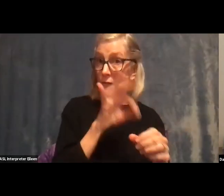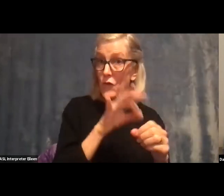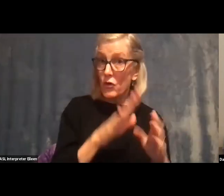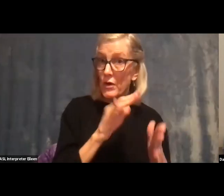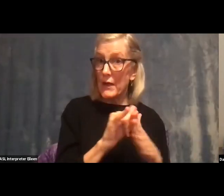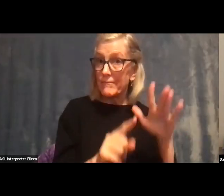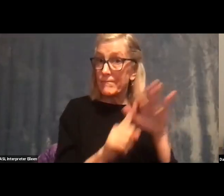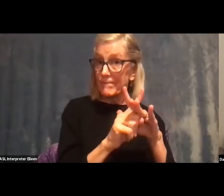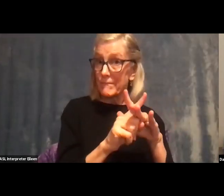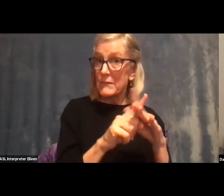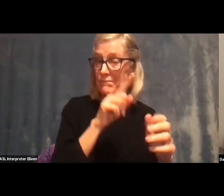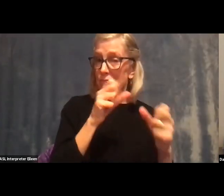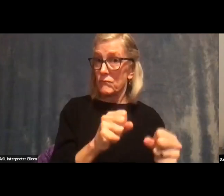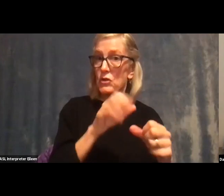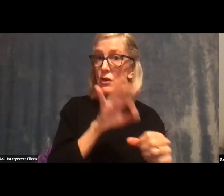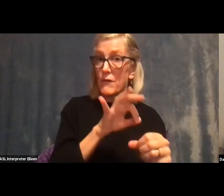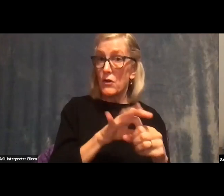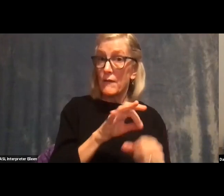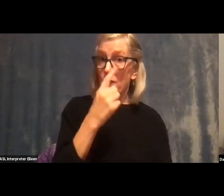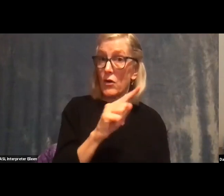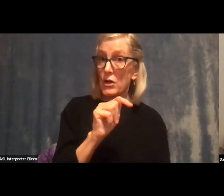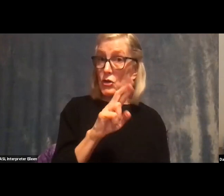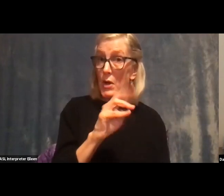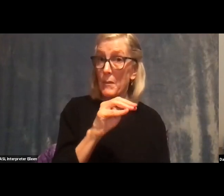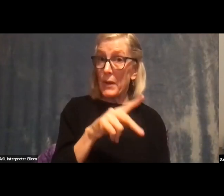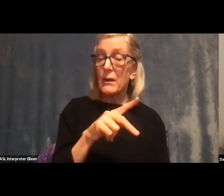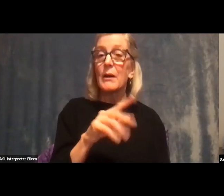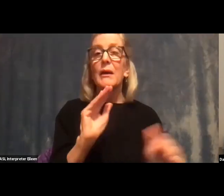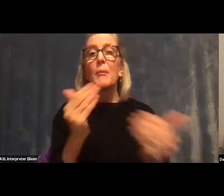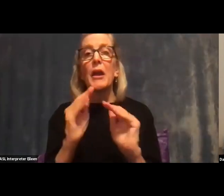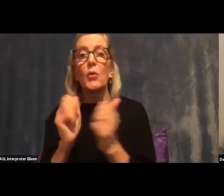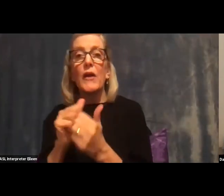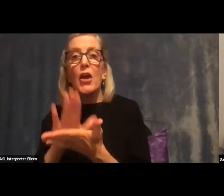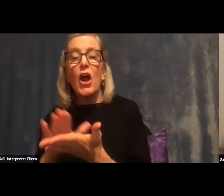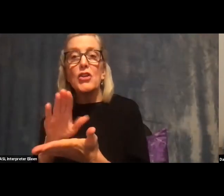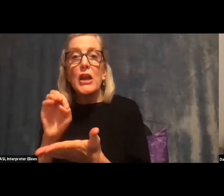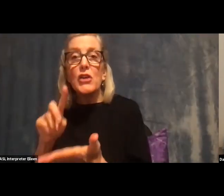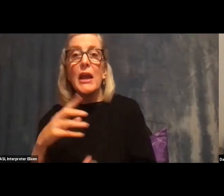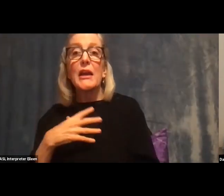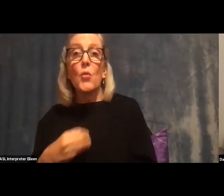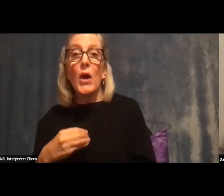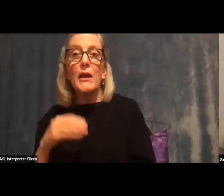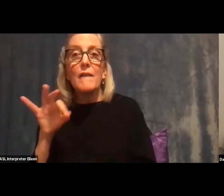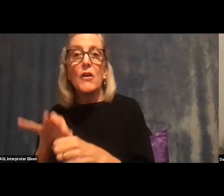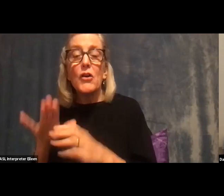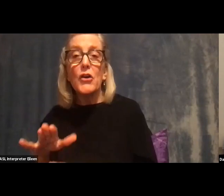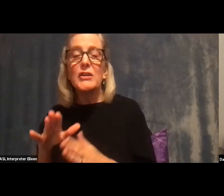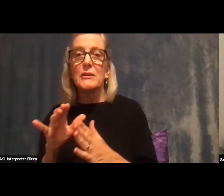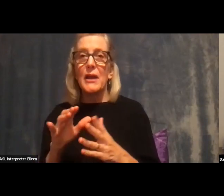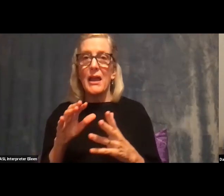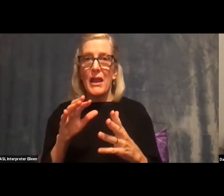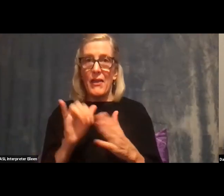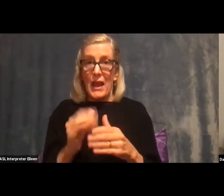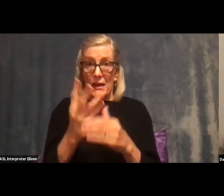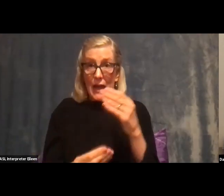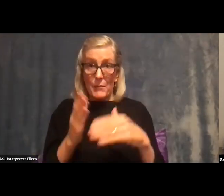Trump and college educated white voters. That gap between those who are college educated and those who are not college educated